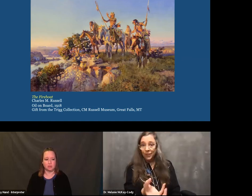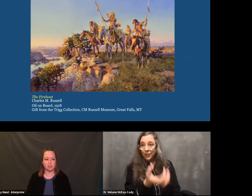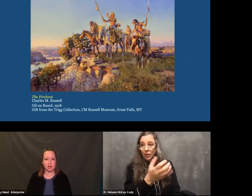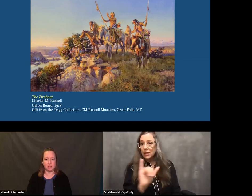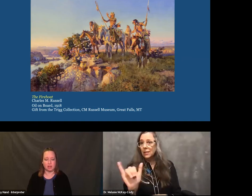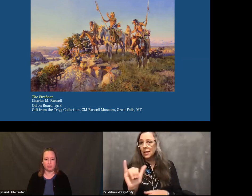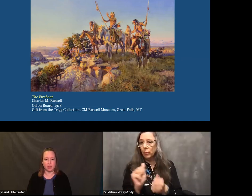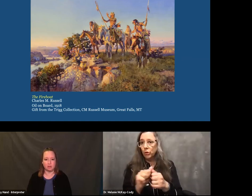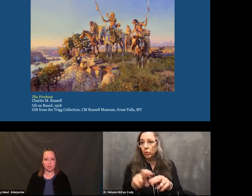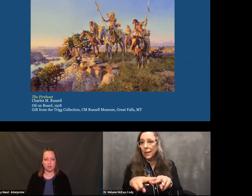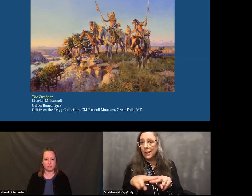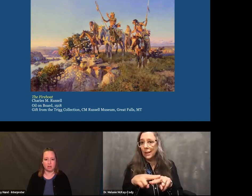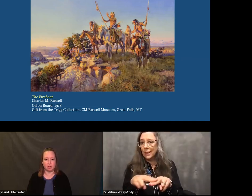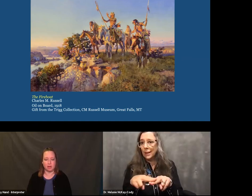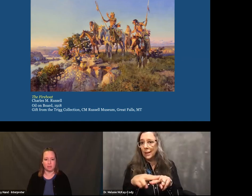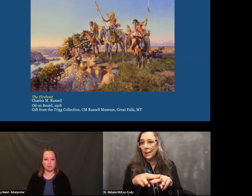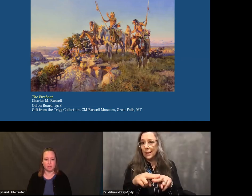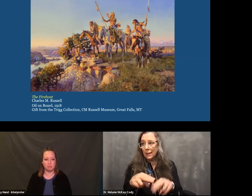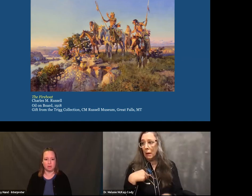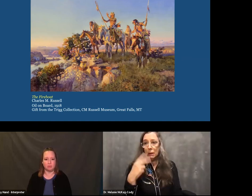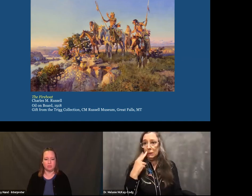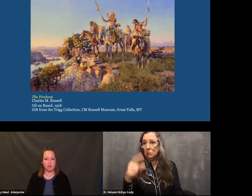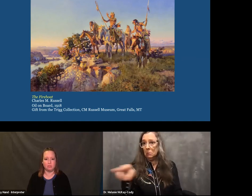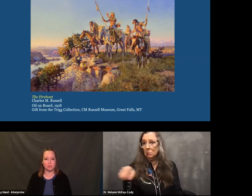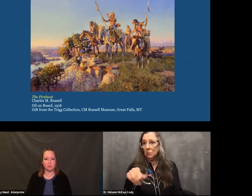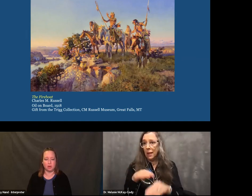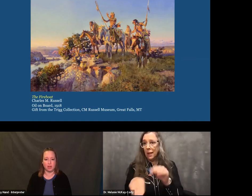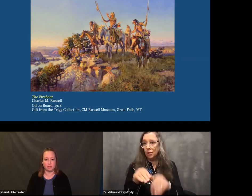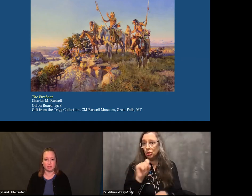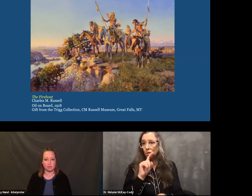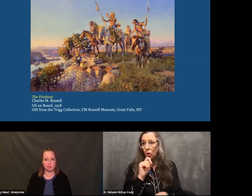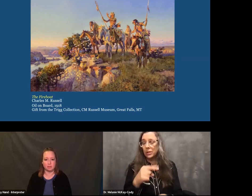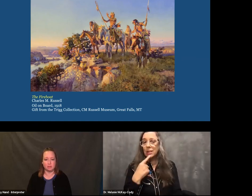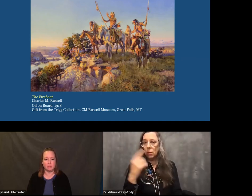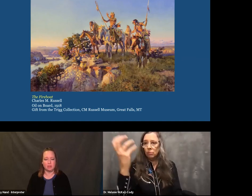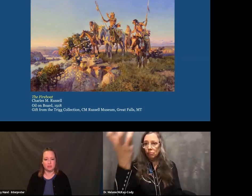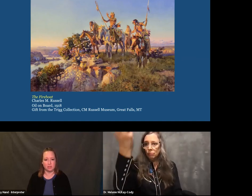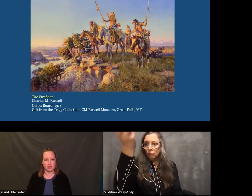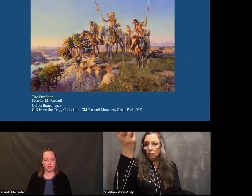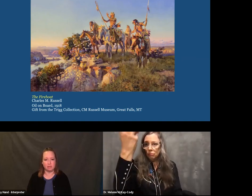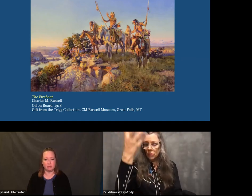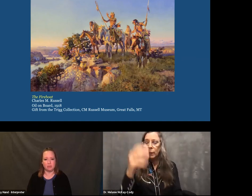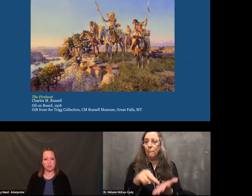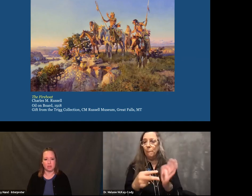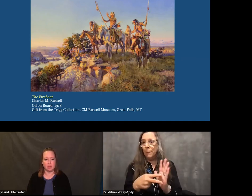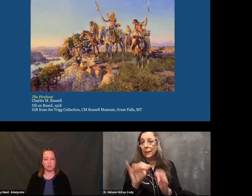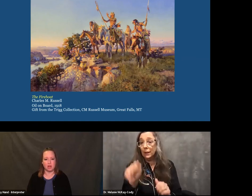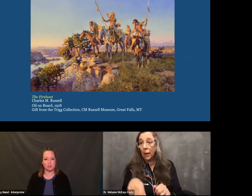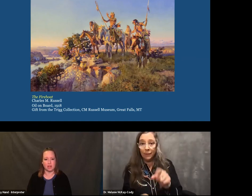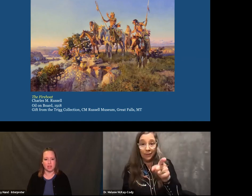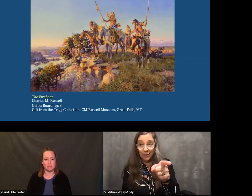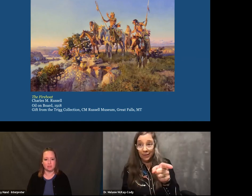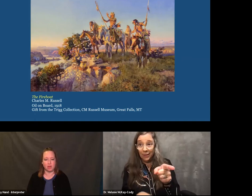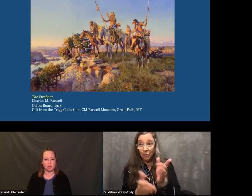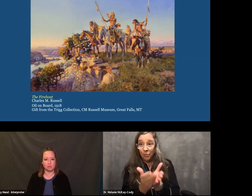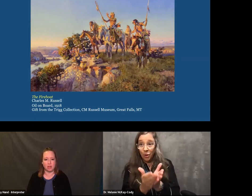So they're signing that fire sign to talk about the steamboat. The same with trains. I've seen a lot of people who use hand